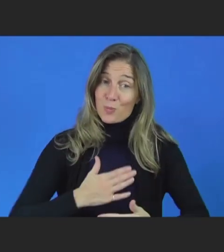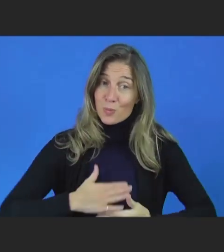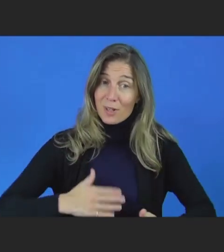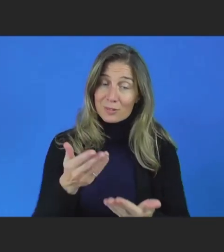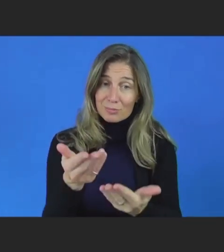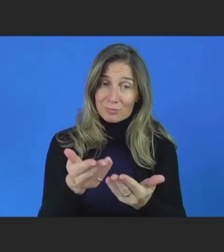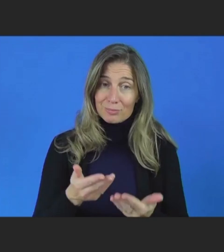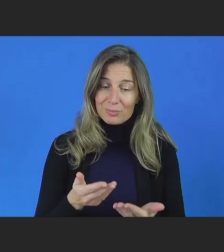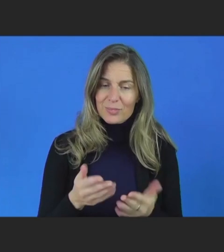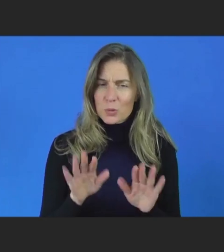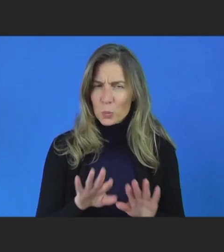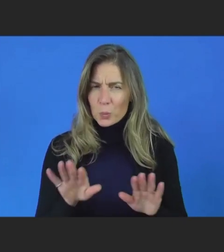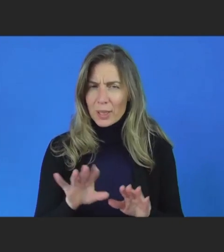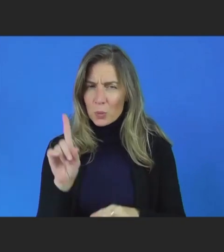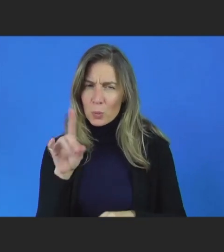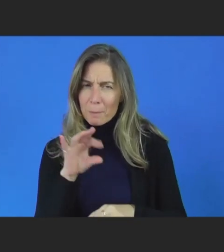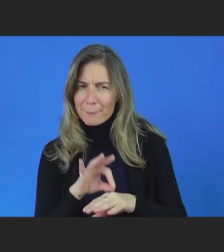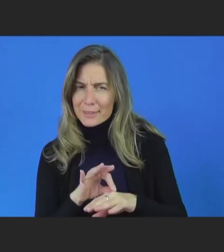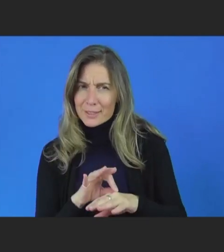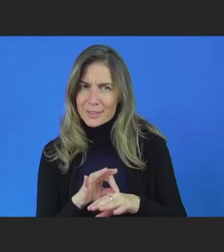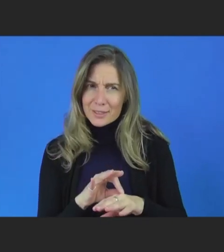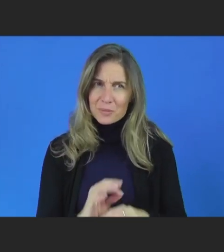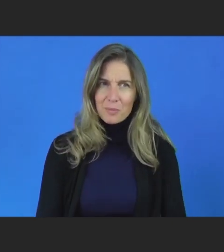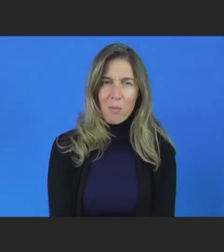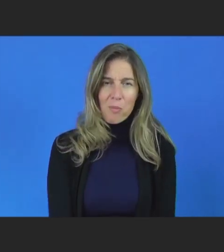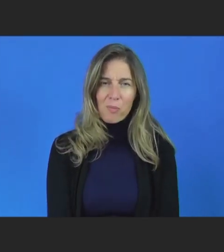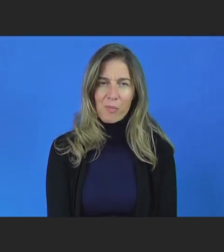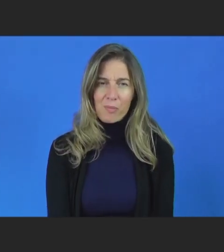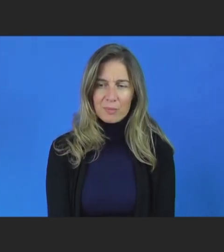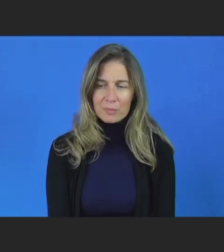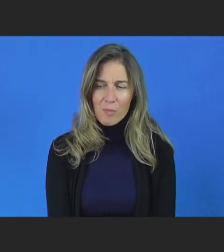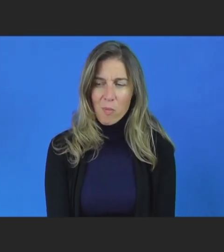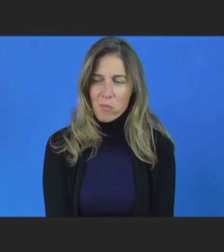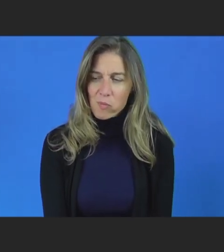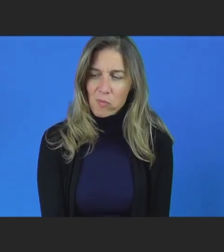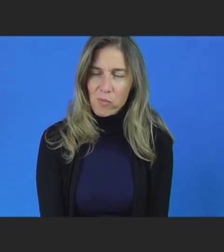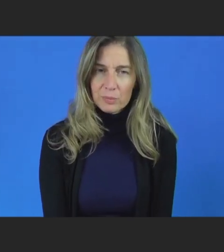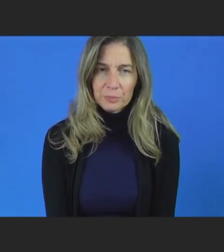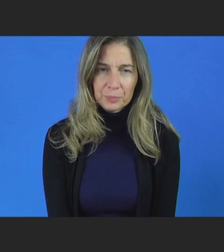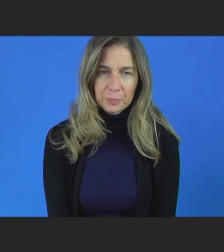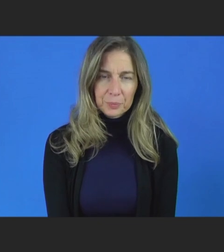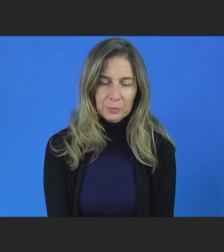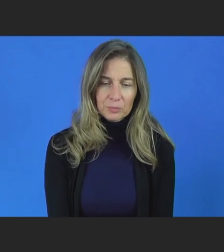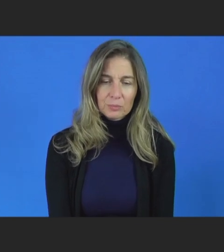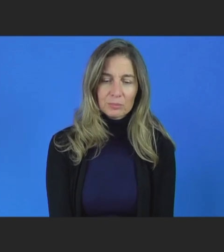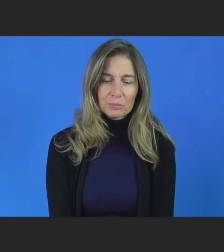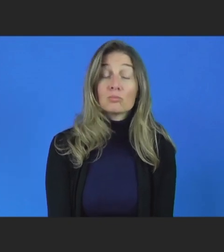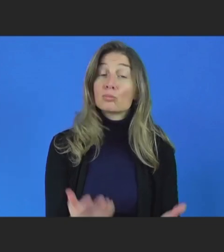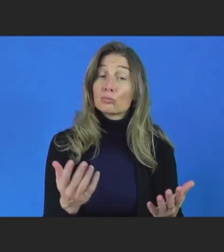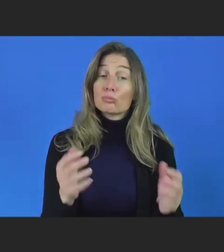We'll wait a minute or two. you. But I think while waiting for a hand, we might ask the first question to